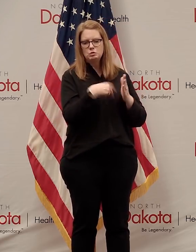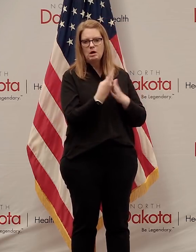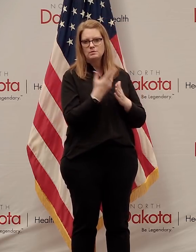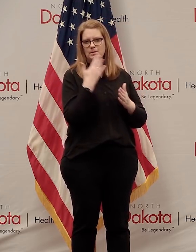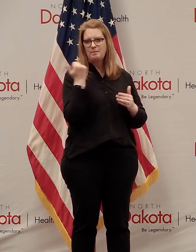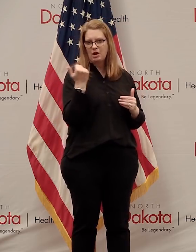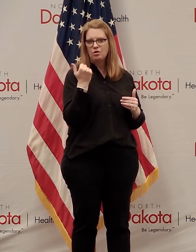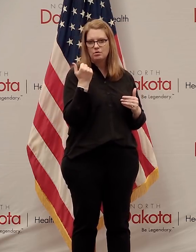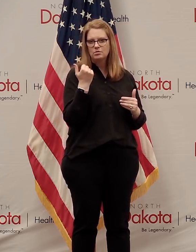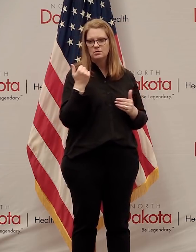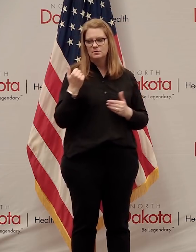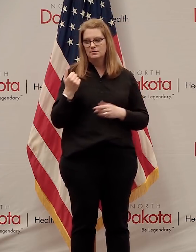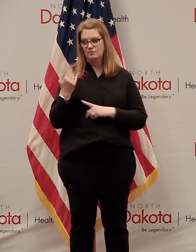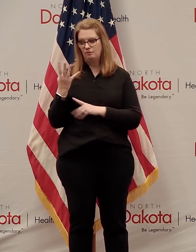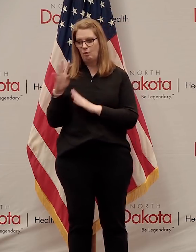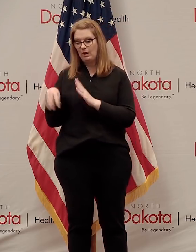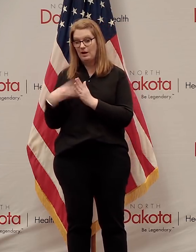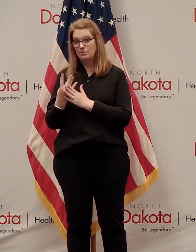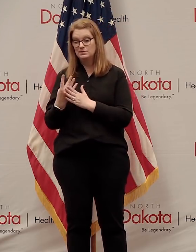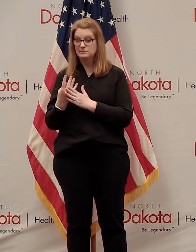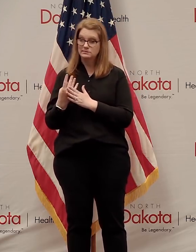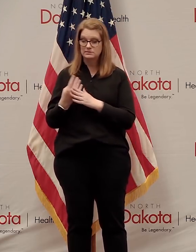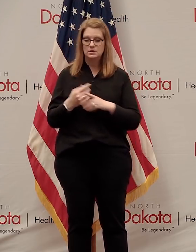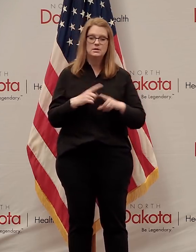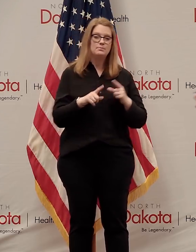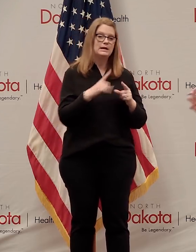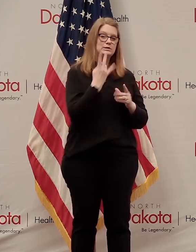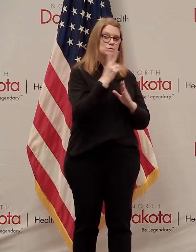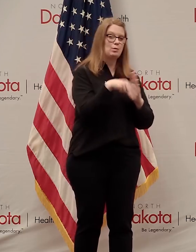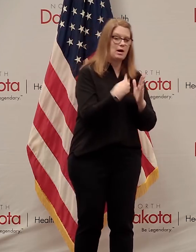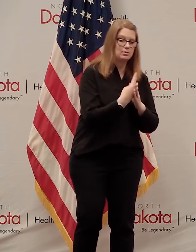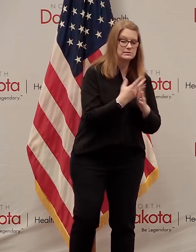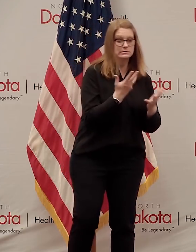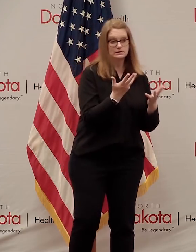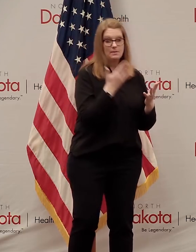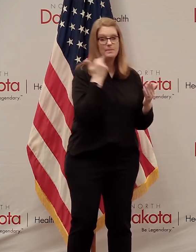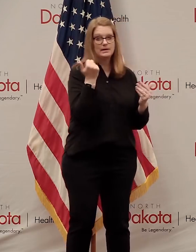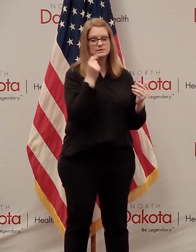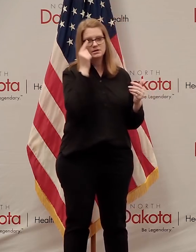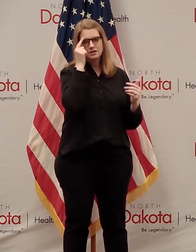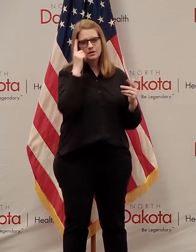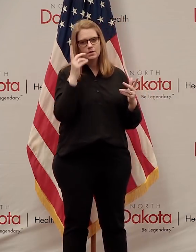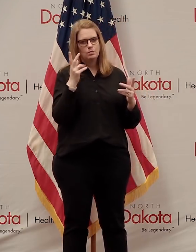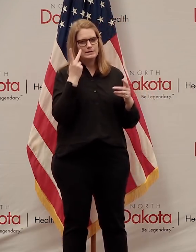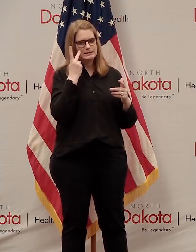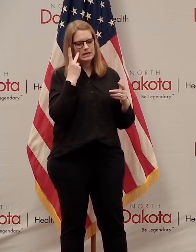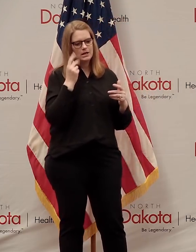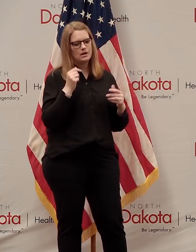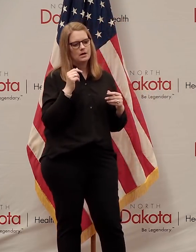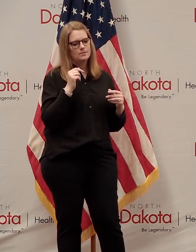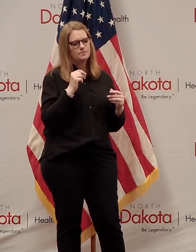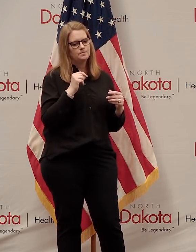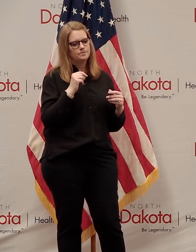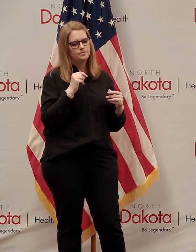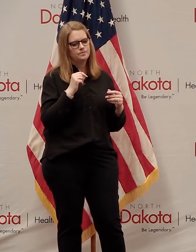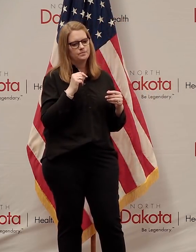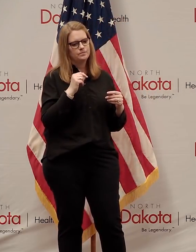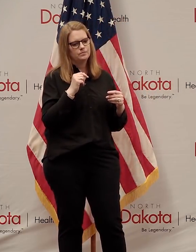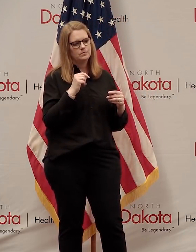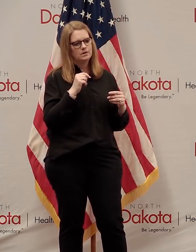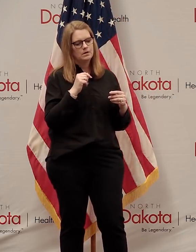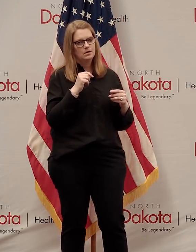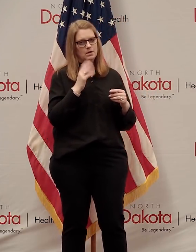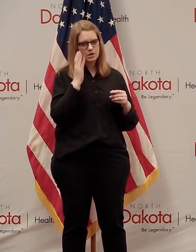be better than four hours, but if we've got the capacity, so we'll continue to scale that. The other question is if we can make them more